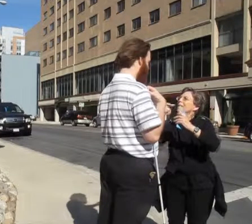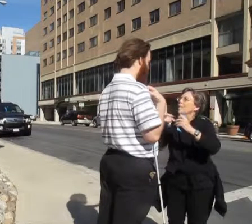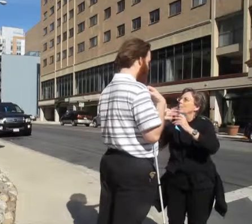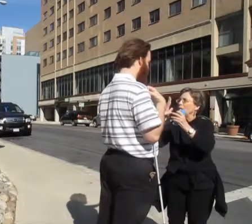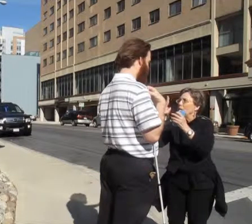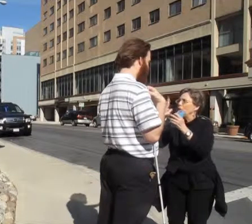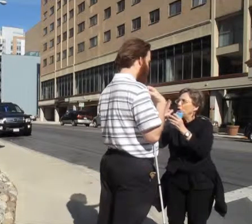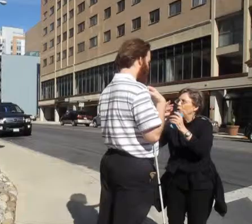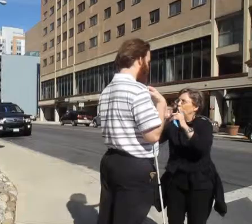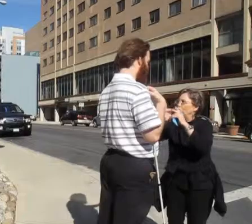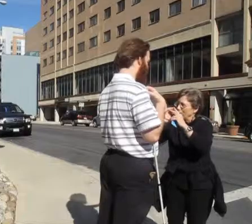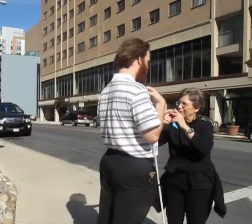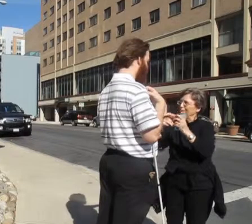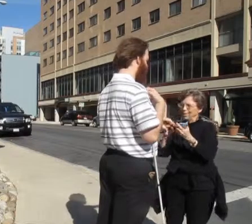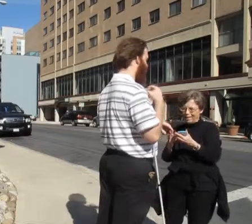tell me, start, okay?